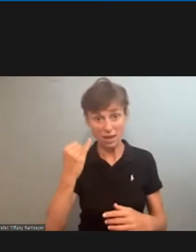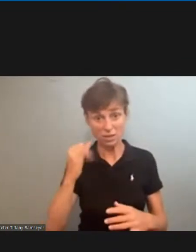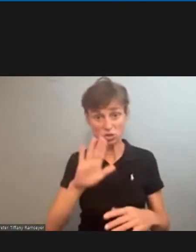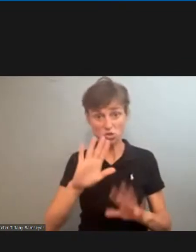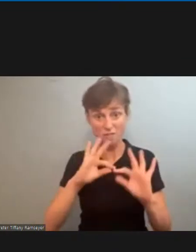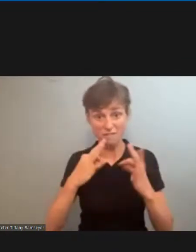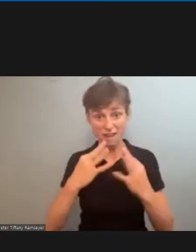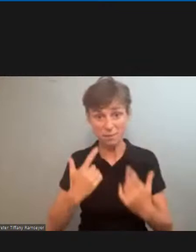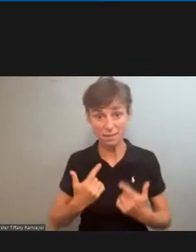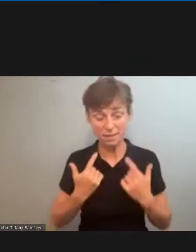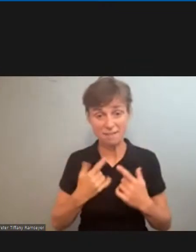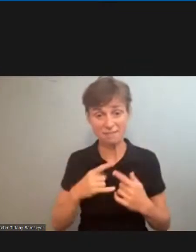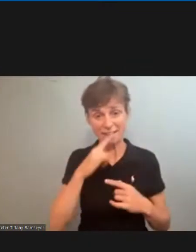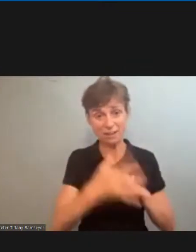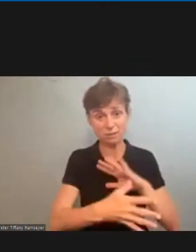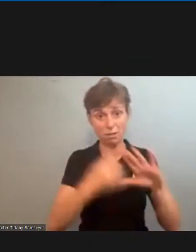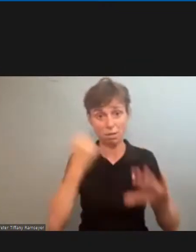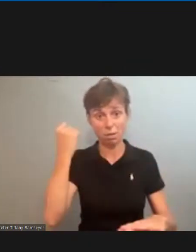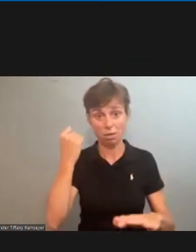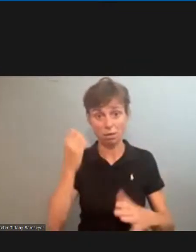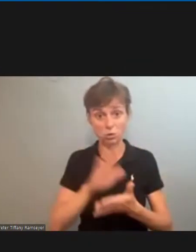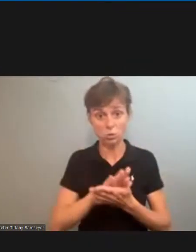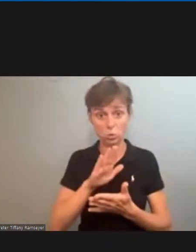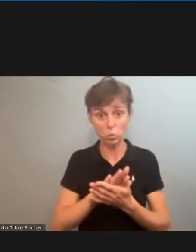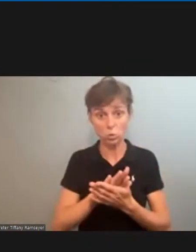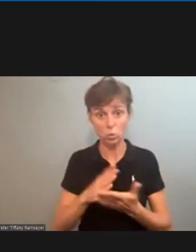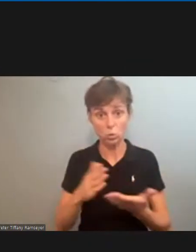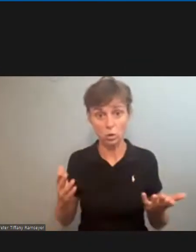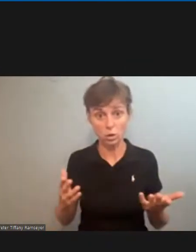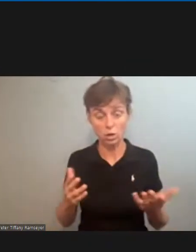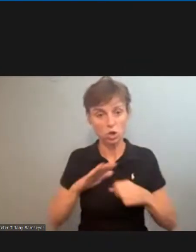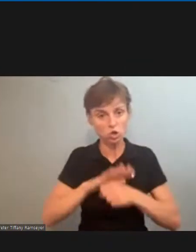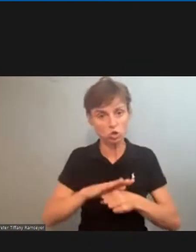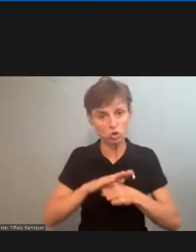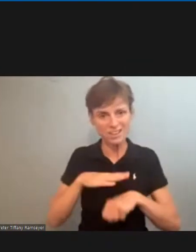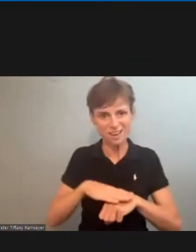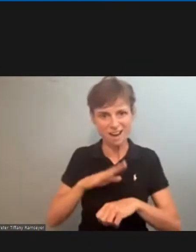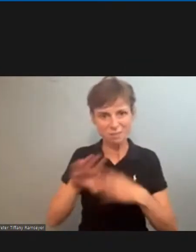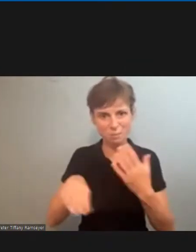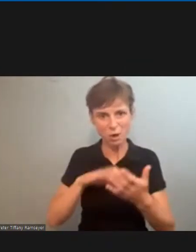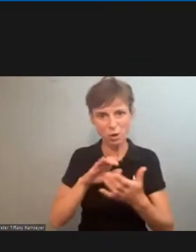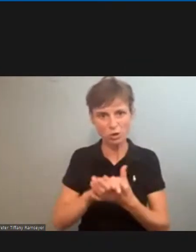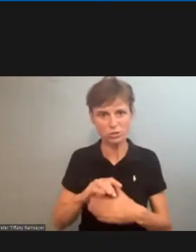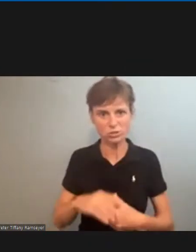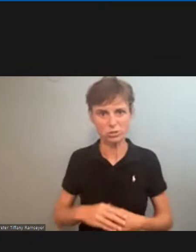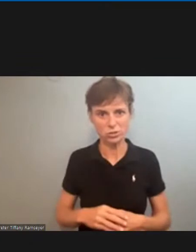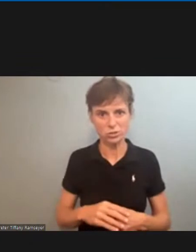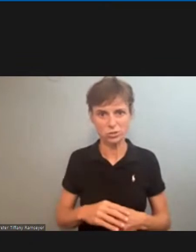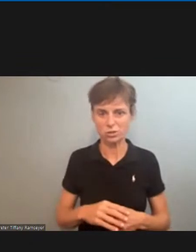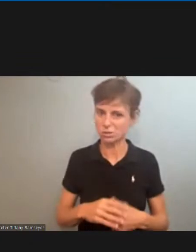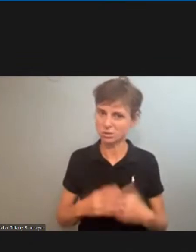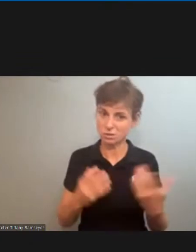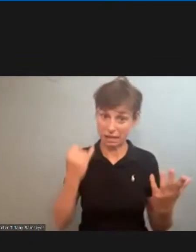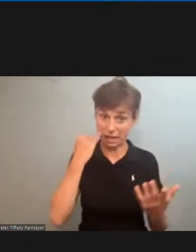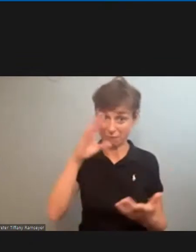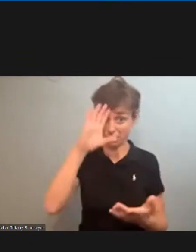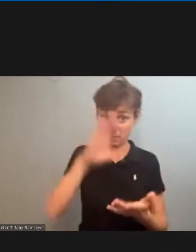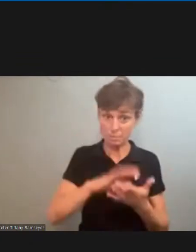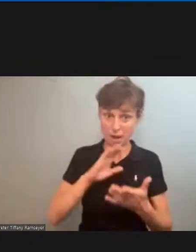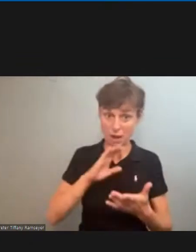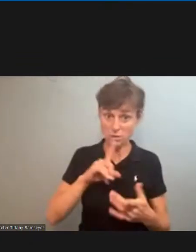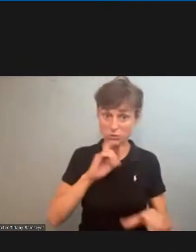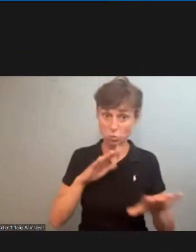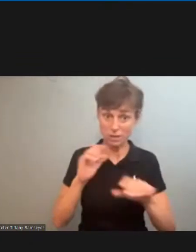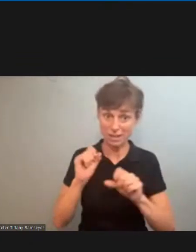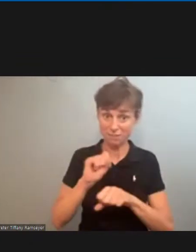kids being pulled out of school the the the stress on marriages the the question of whether spouse has to leave a job to